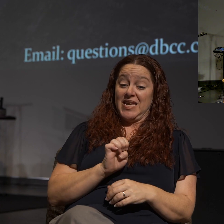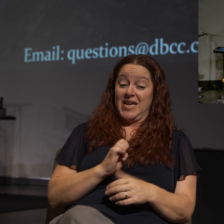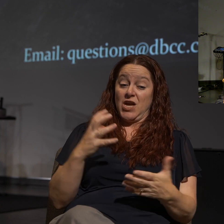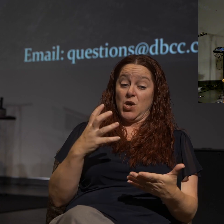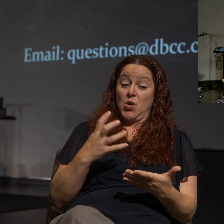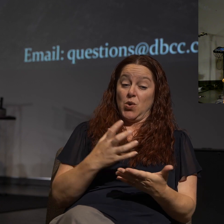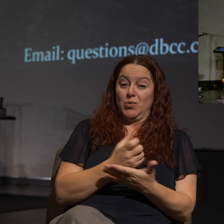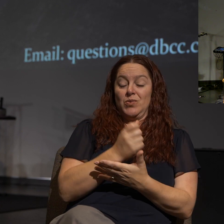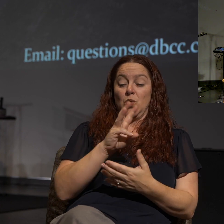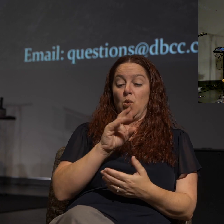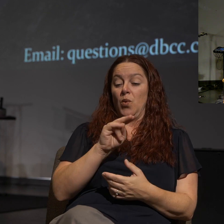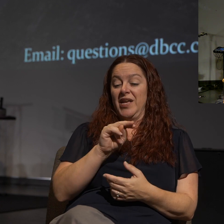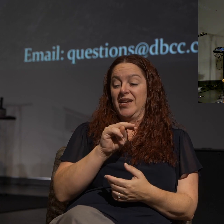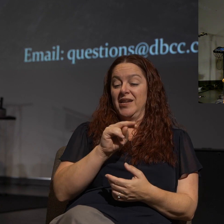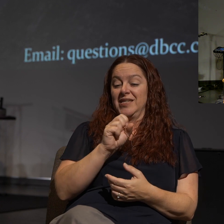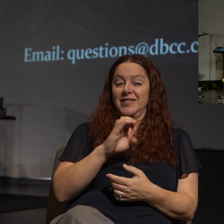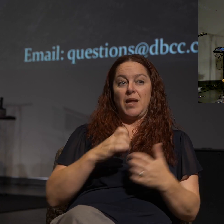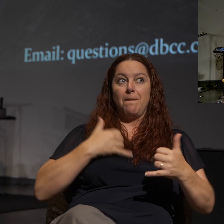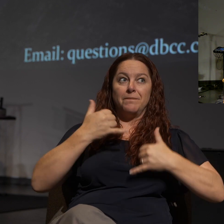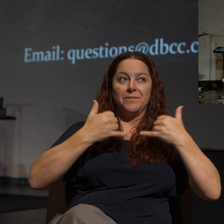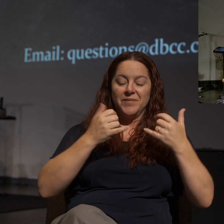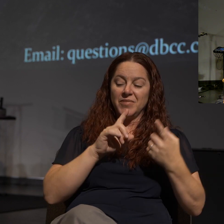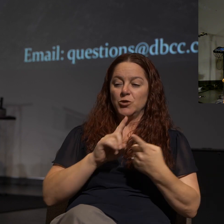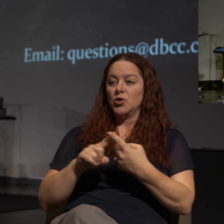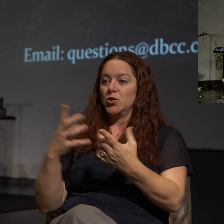winsome to Jesus.